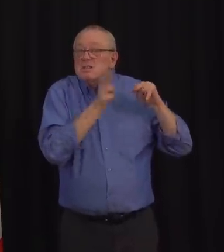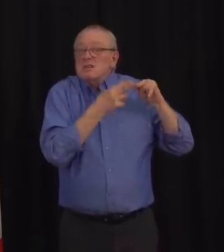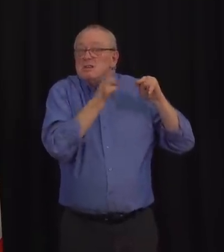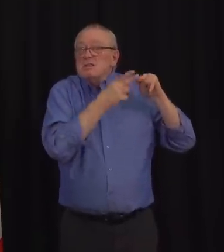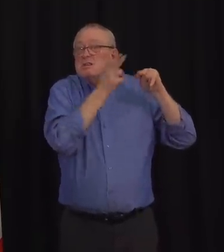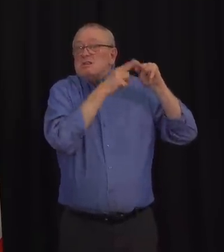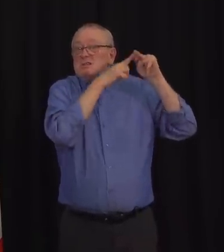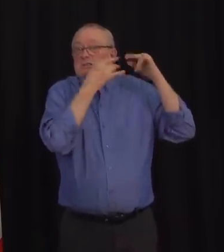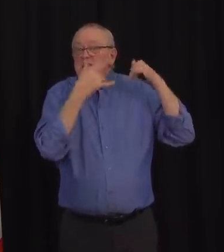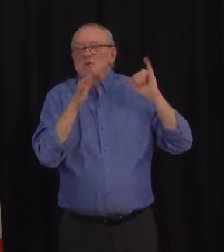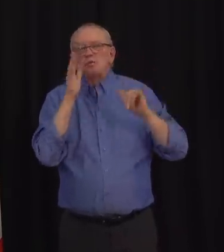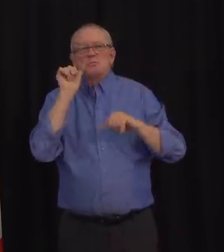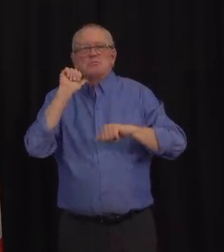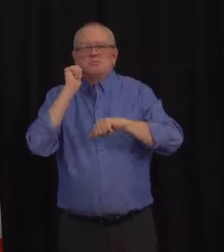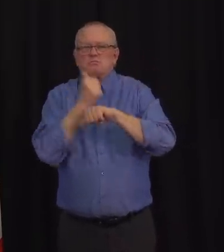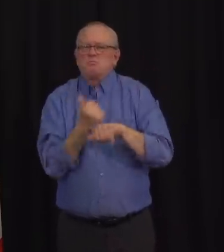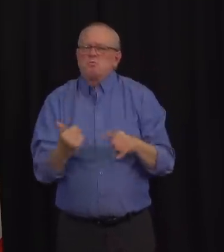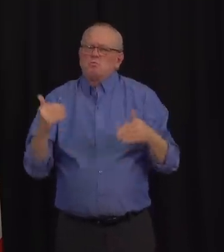likely in about three weeks' time.